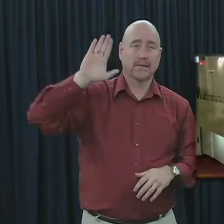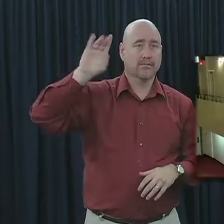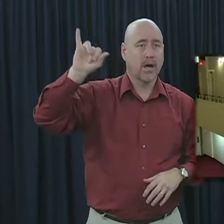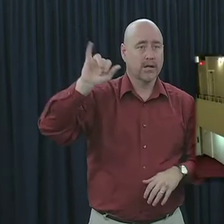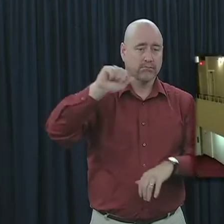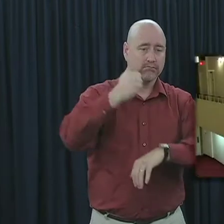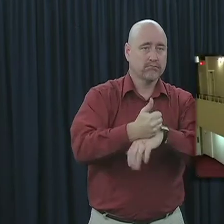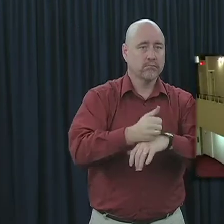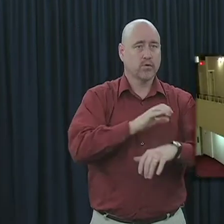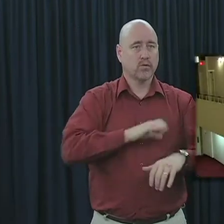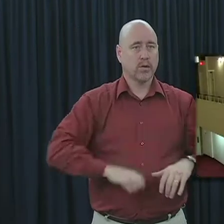the body of Christ.